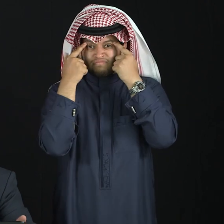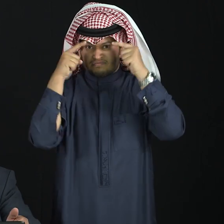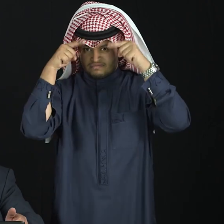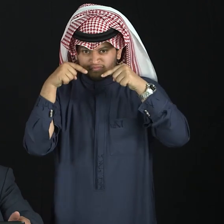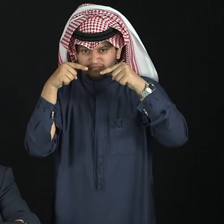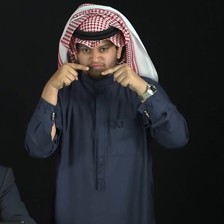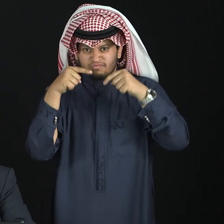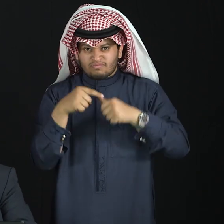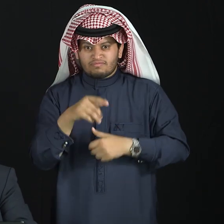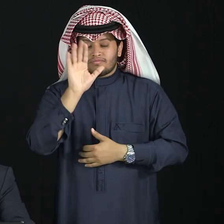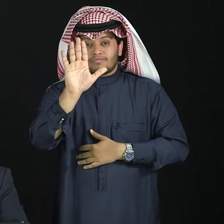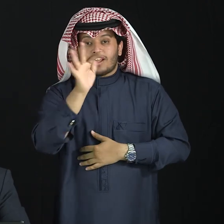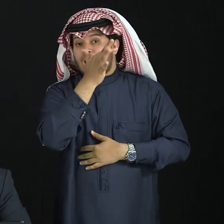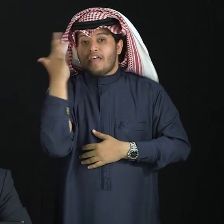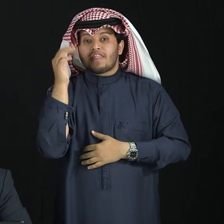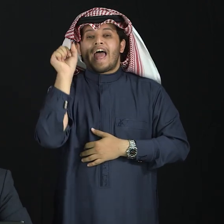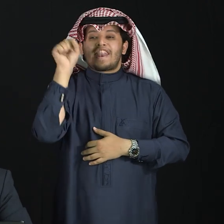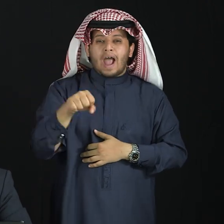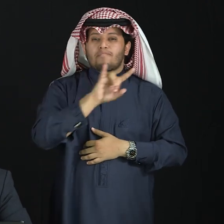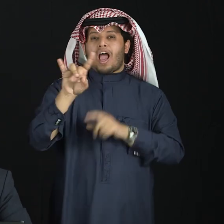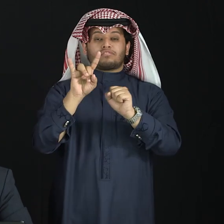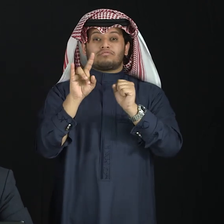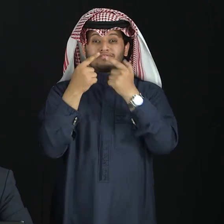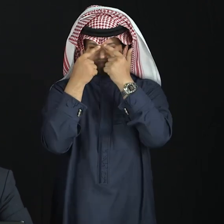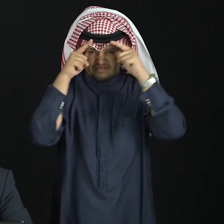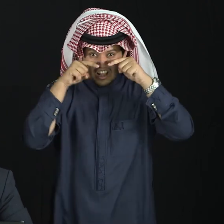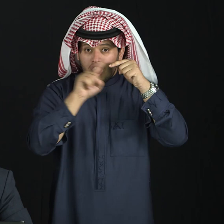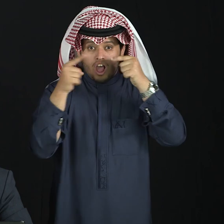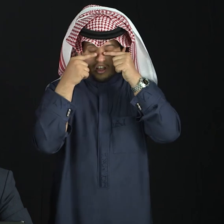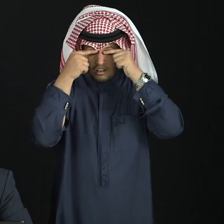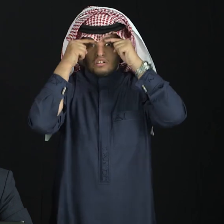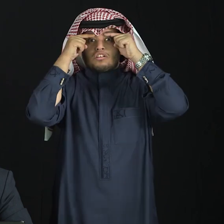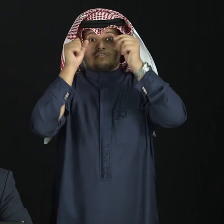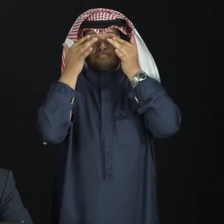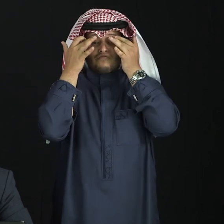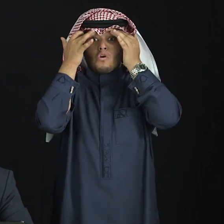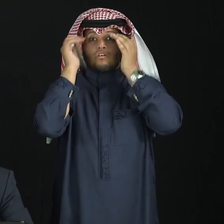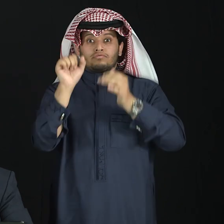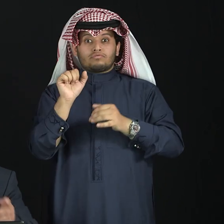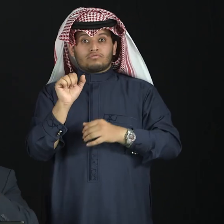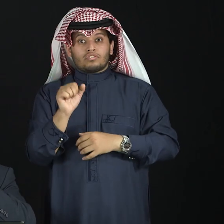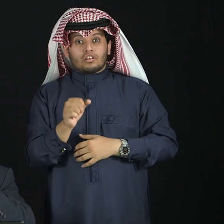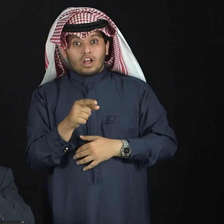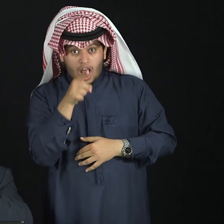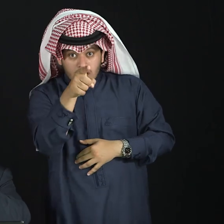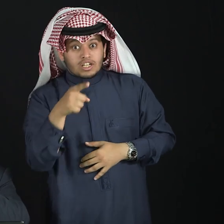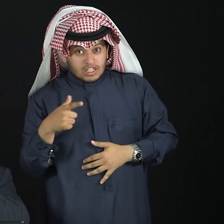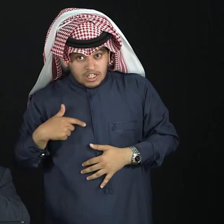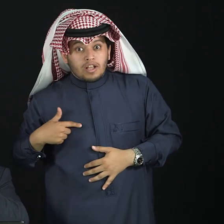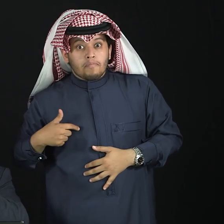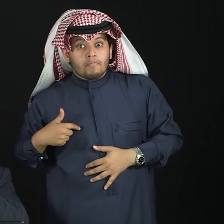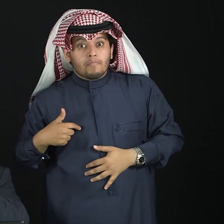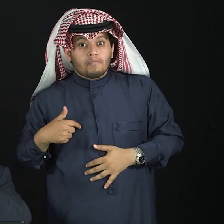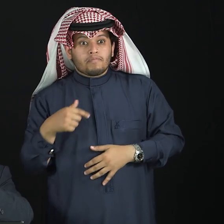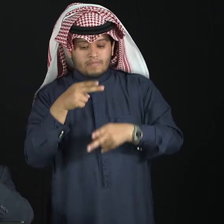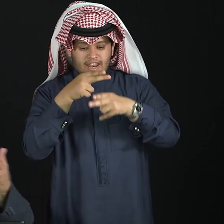Pay attention. The movement of the eyebrows is very important. So your name,